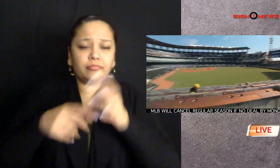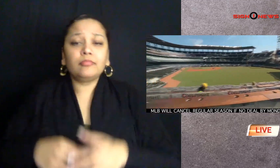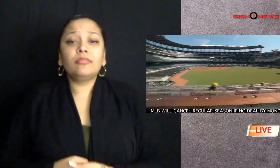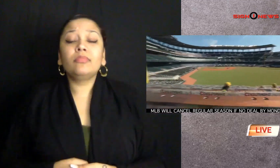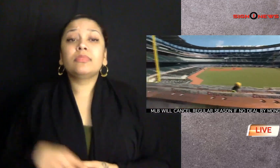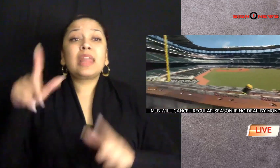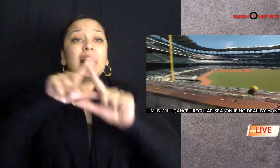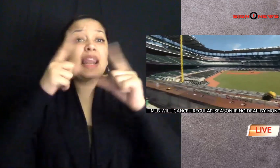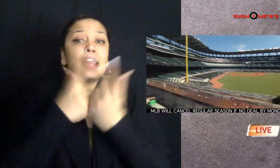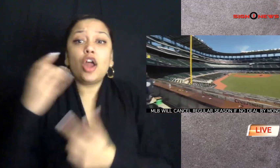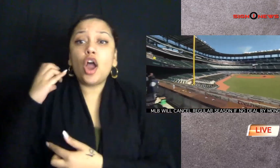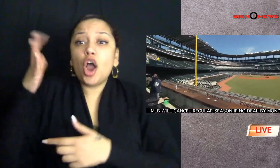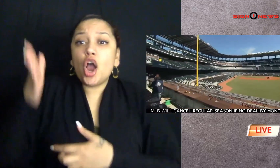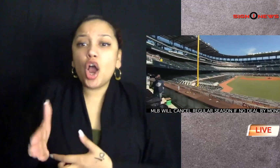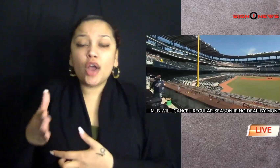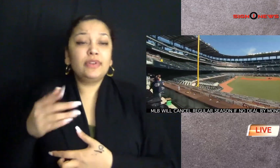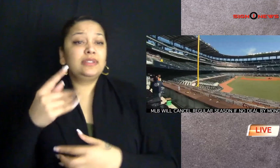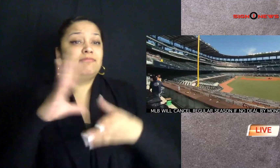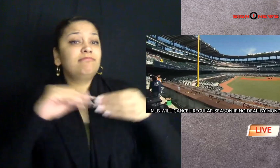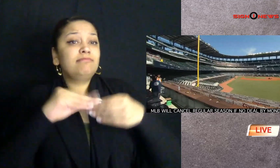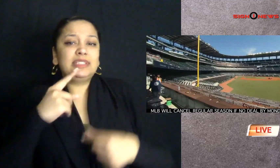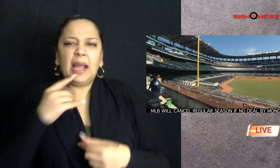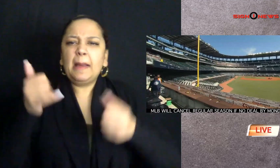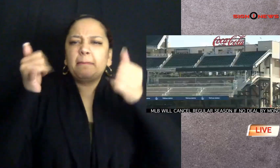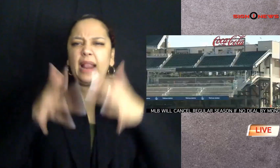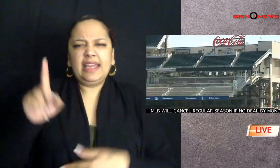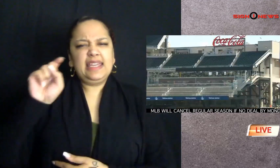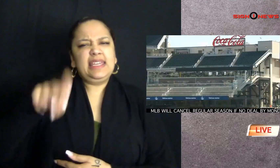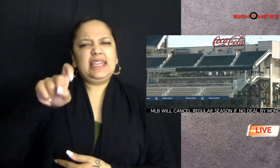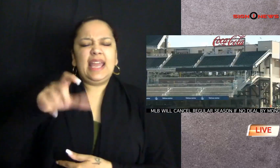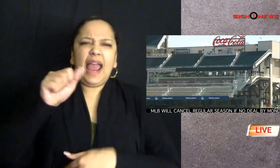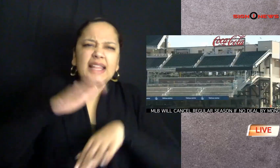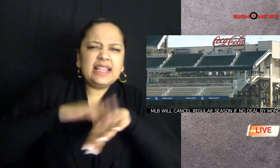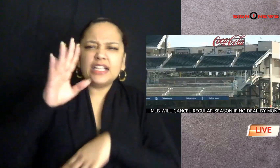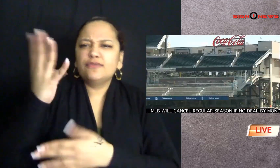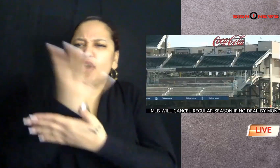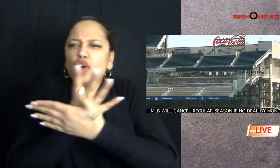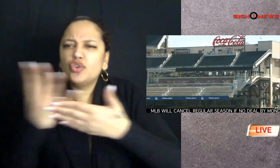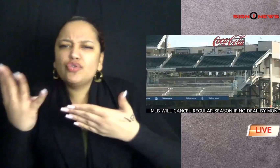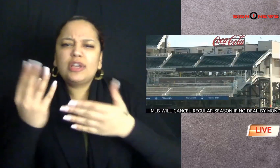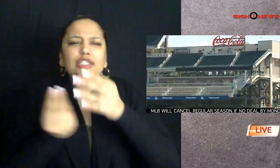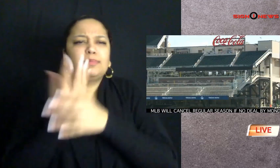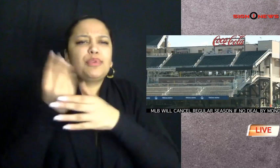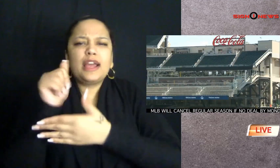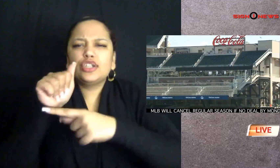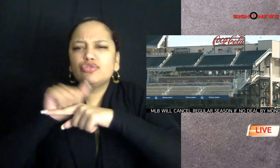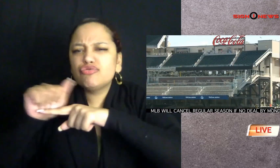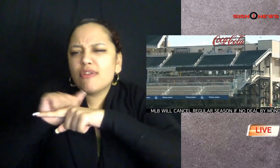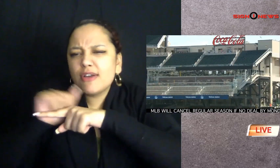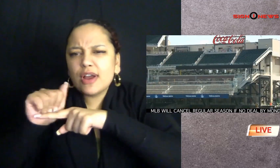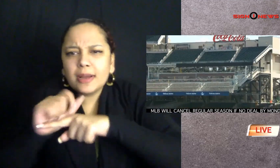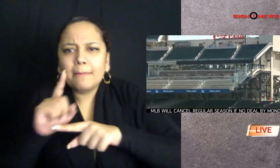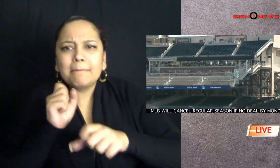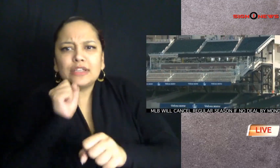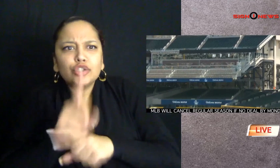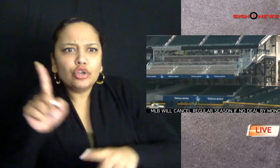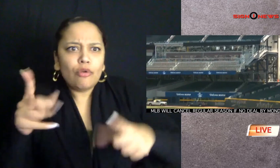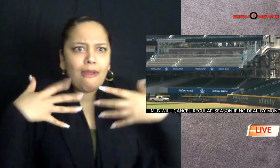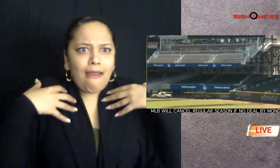reason for the deadline league officials say players need at least four weeks of spring